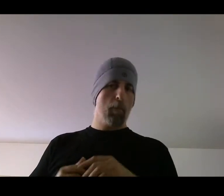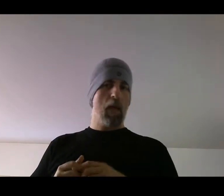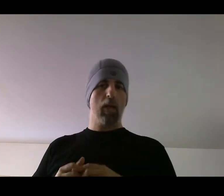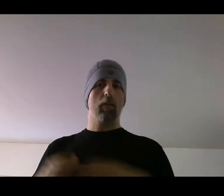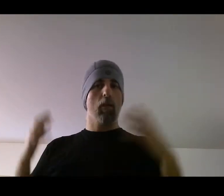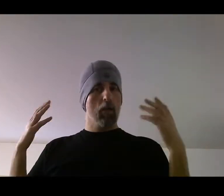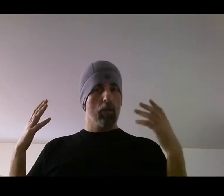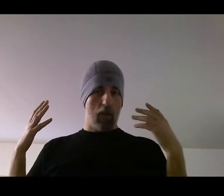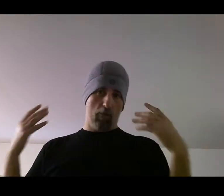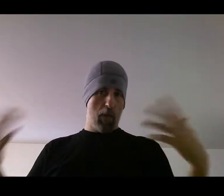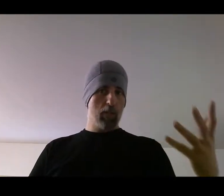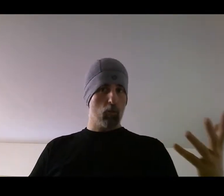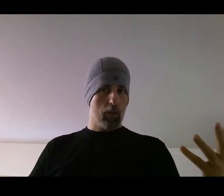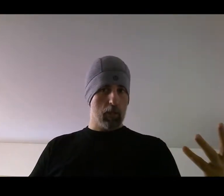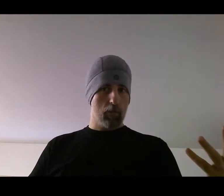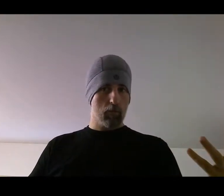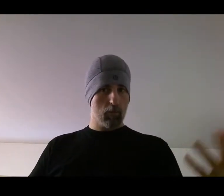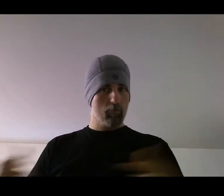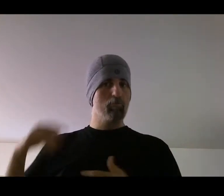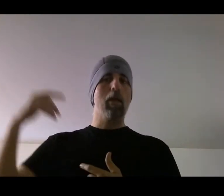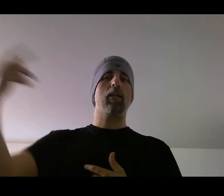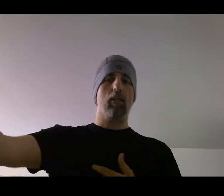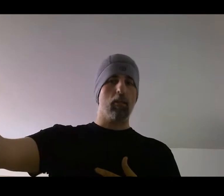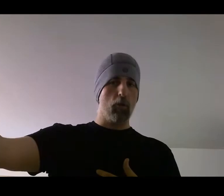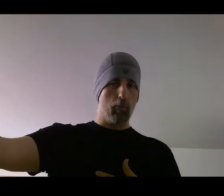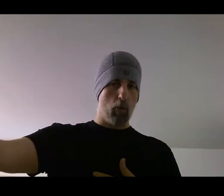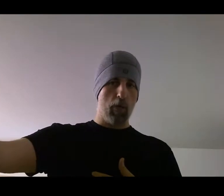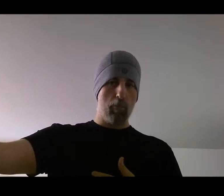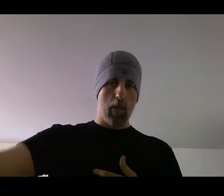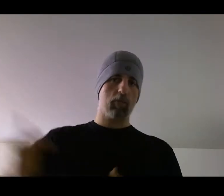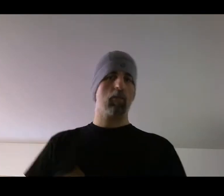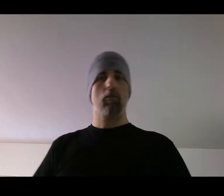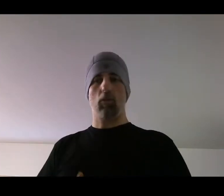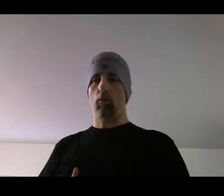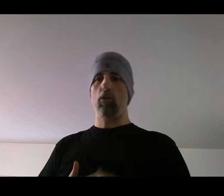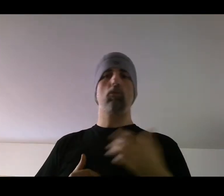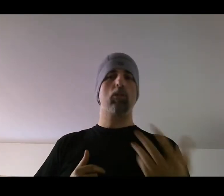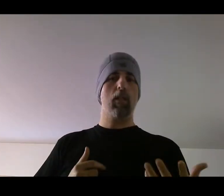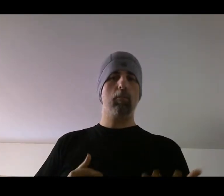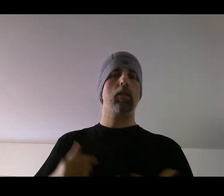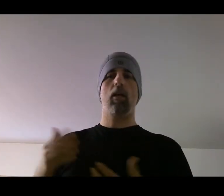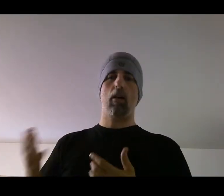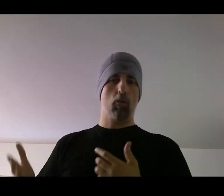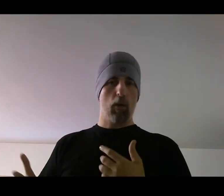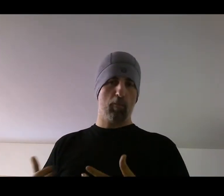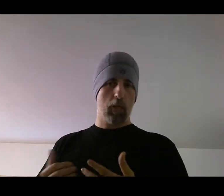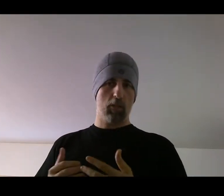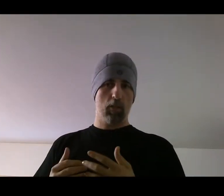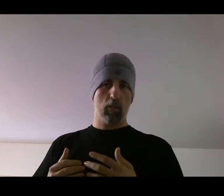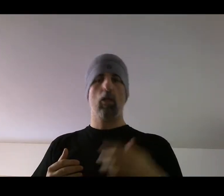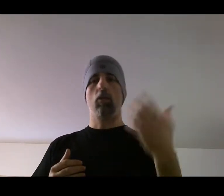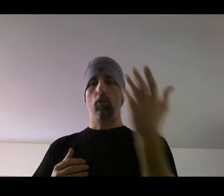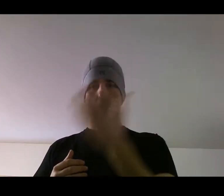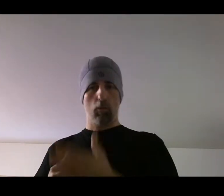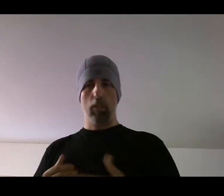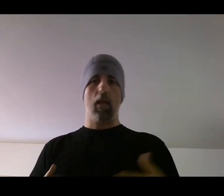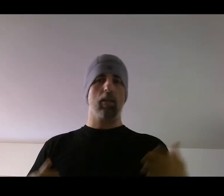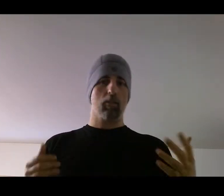And the other major one is making your opponent miss. So when you slip and get out of the way of punches, you should be getting some